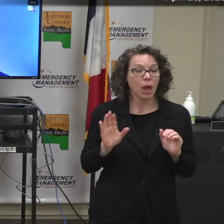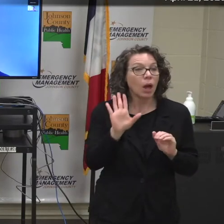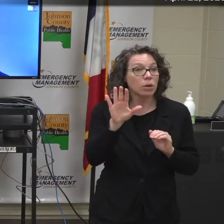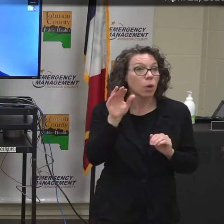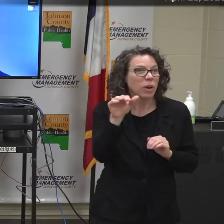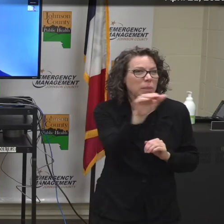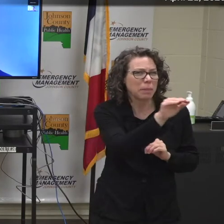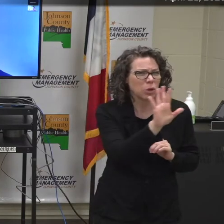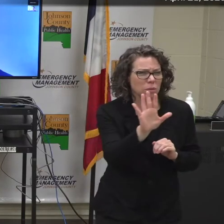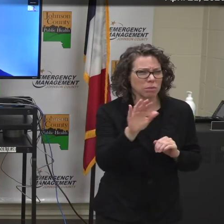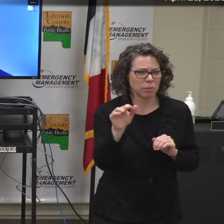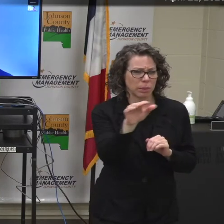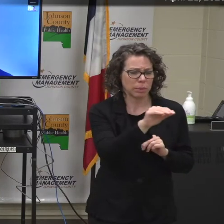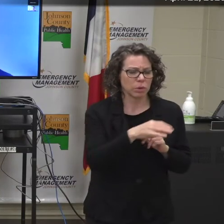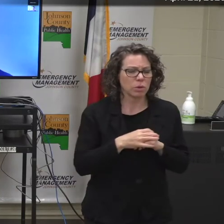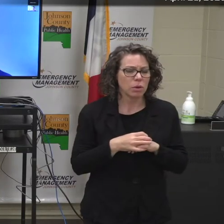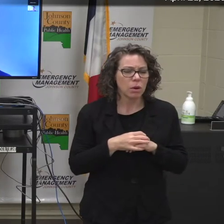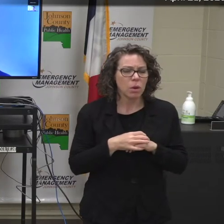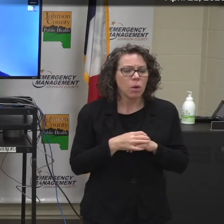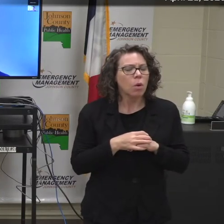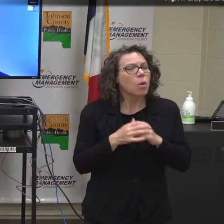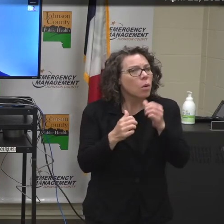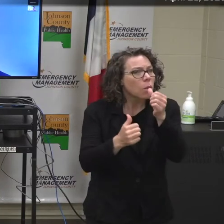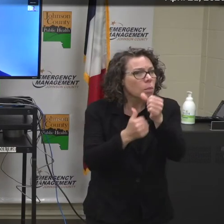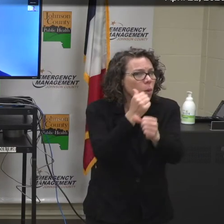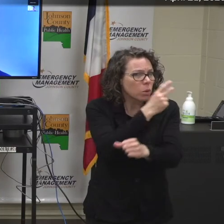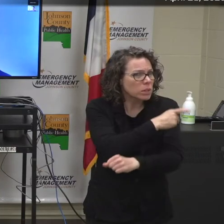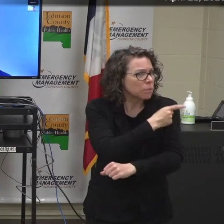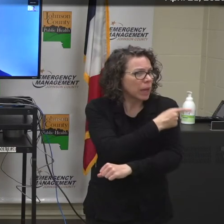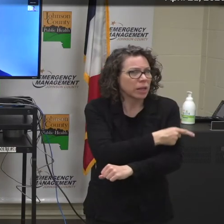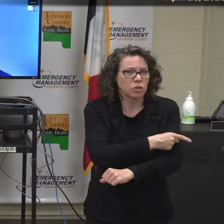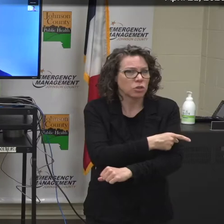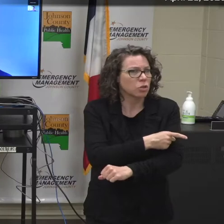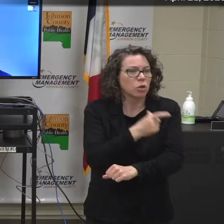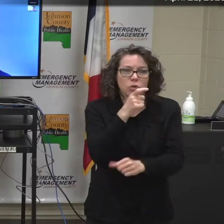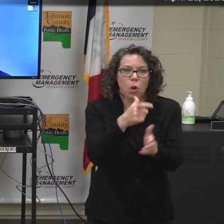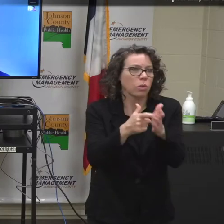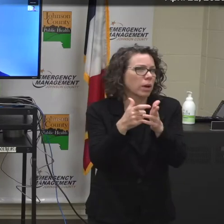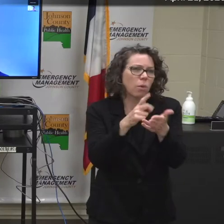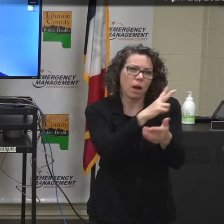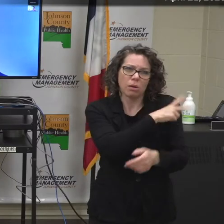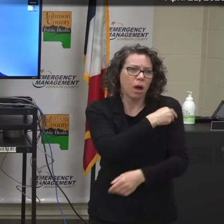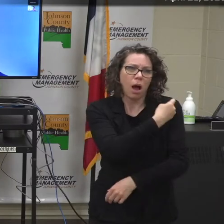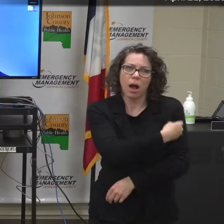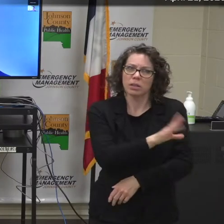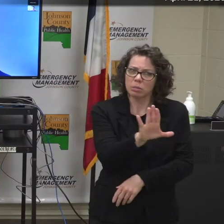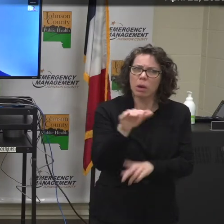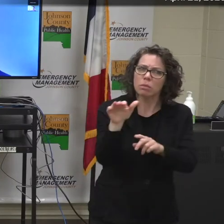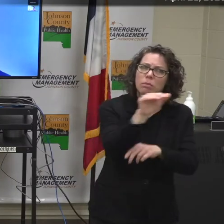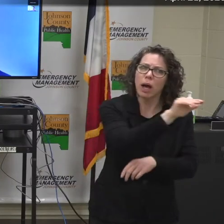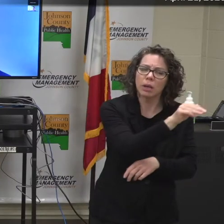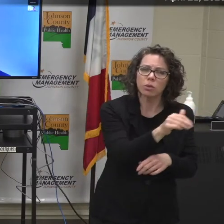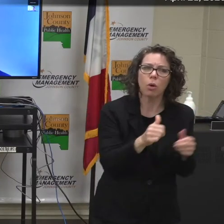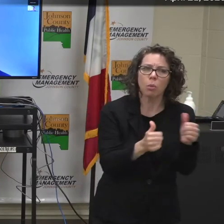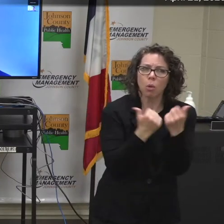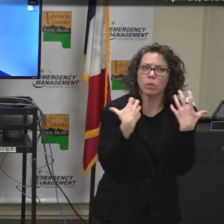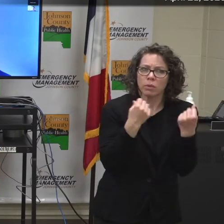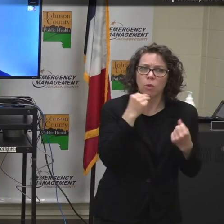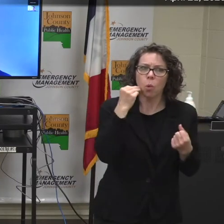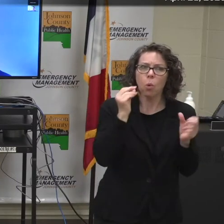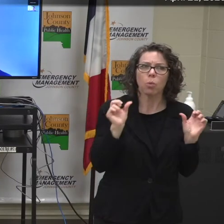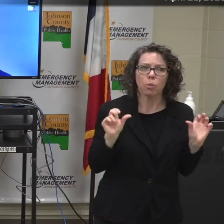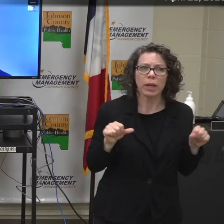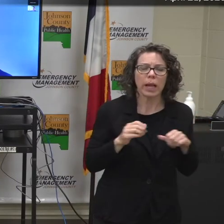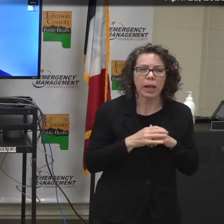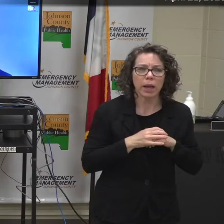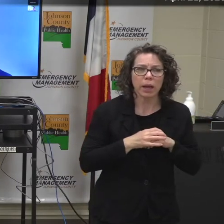One thing to remember is that most patients do not require hospitalization with COVID-19. And if the